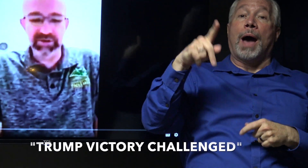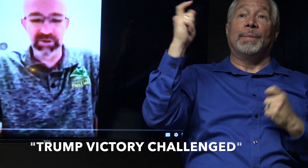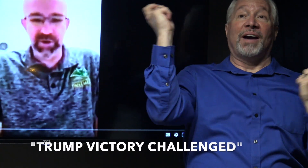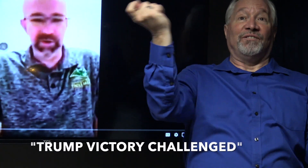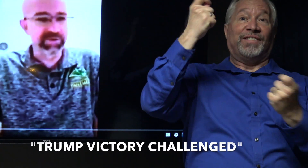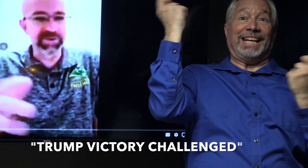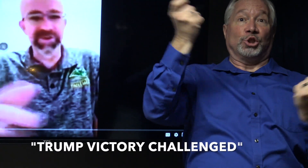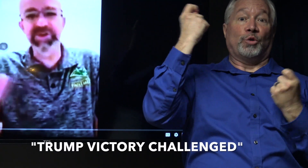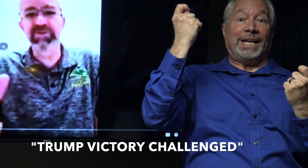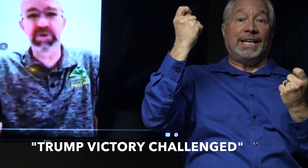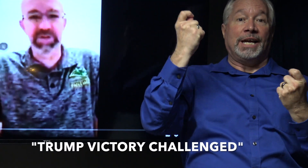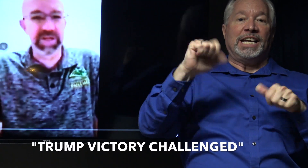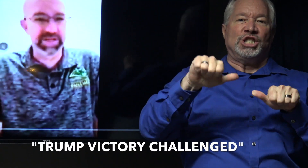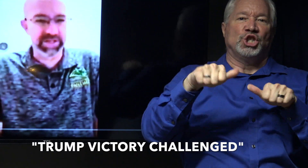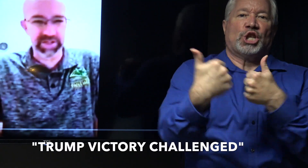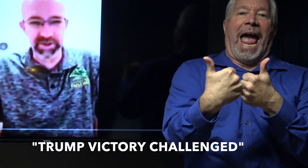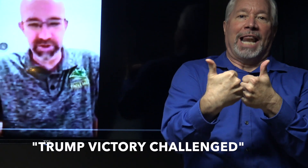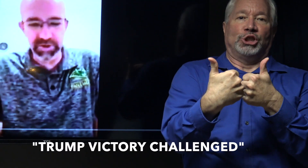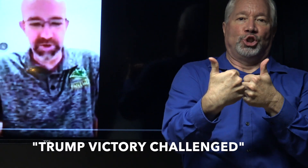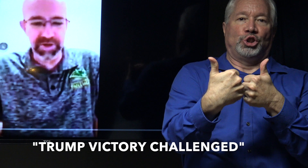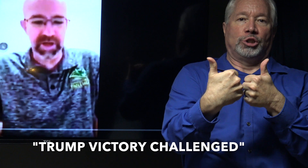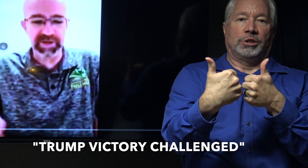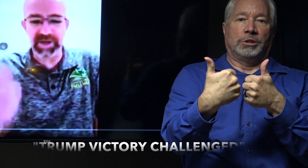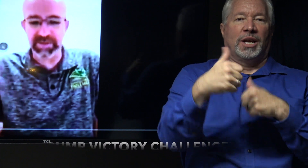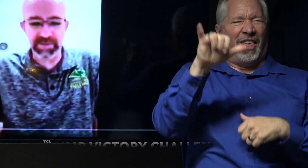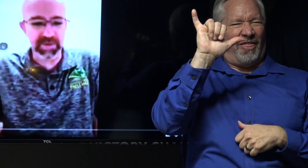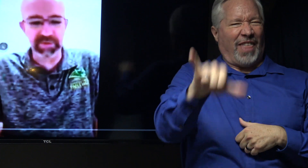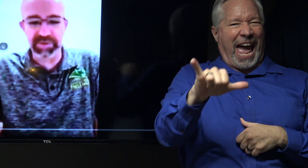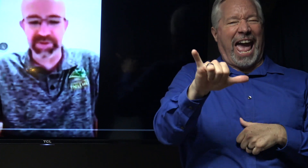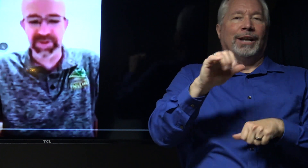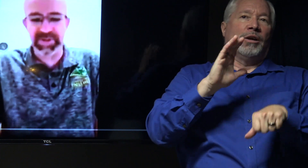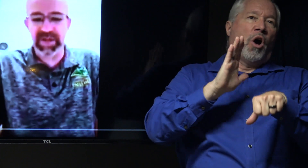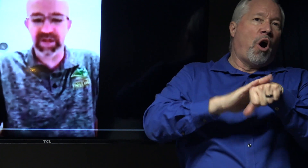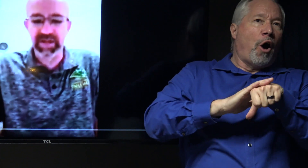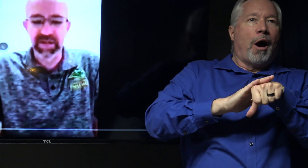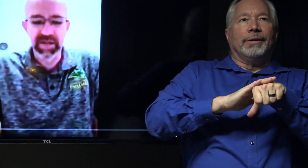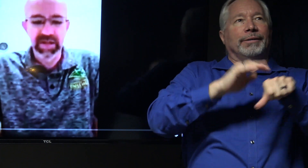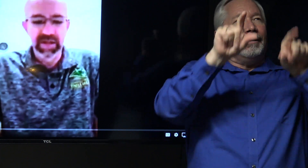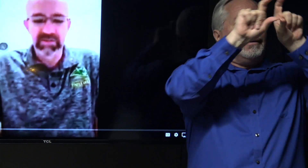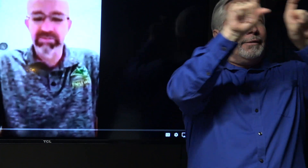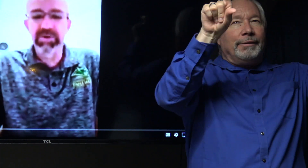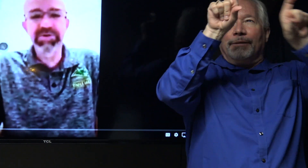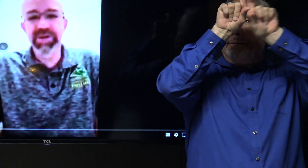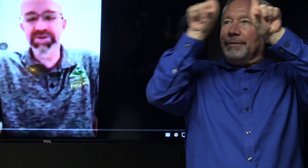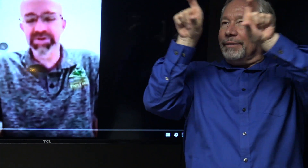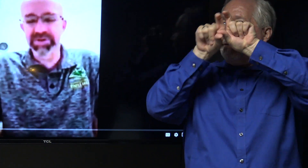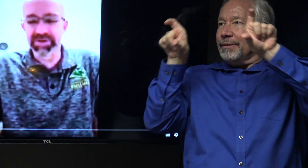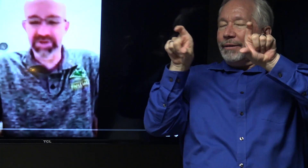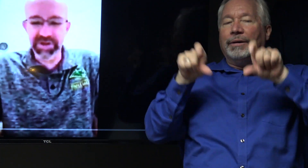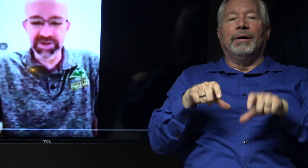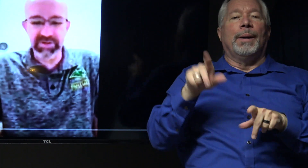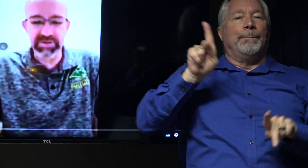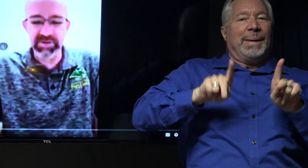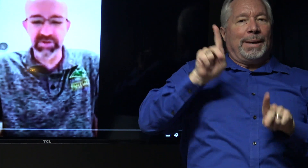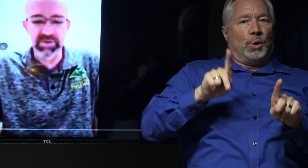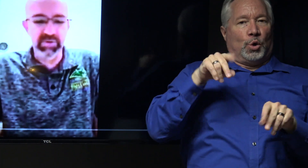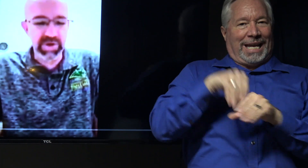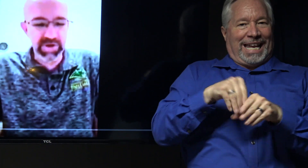everywhere. It was all digital marquees, like in New York, Times Square, places like that. There were protesters in the streets. They were